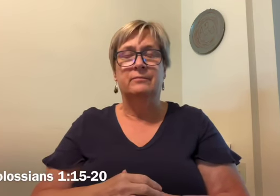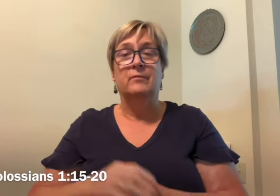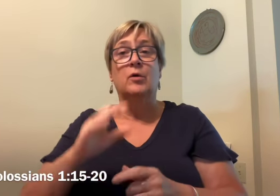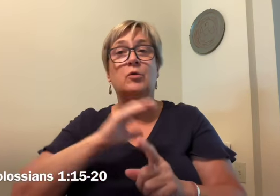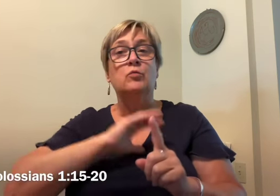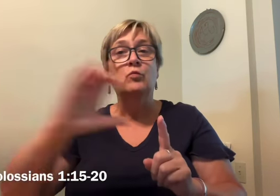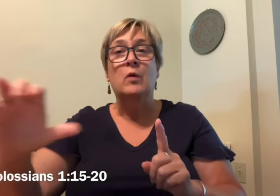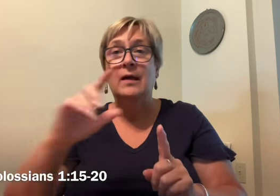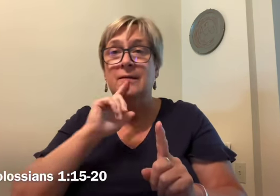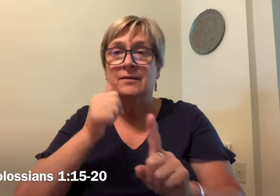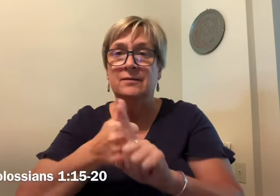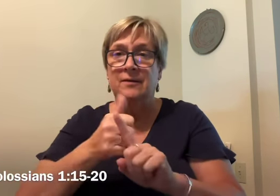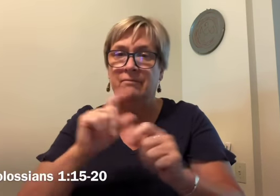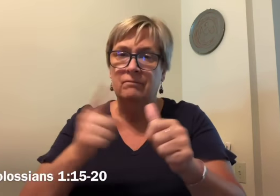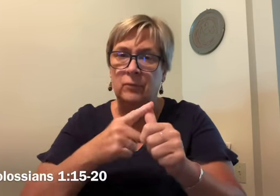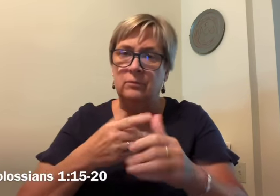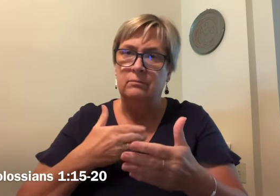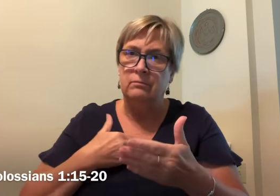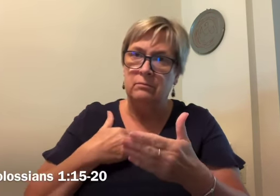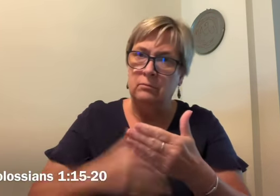of all creation.